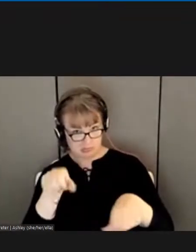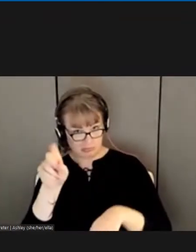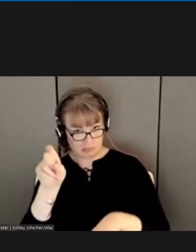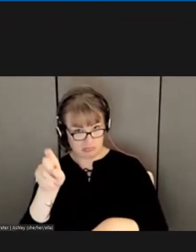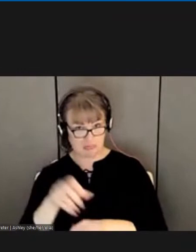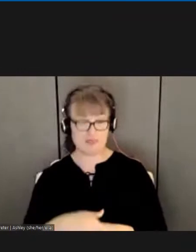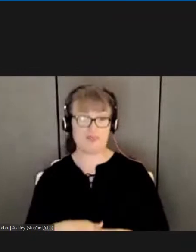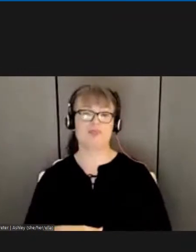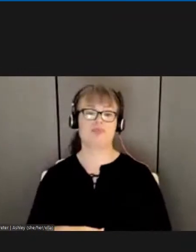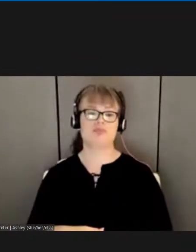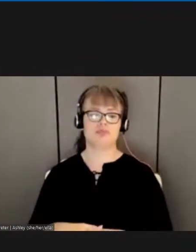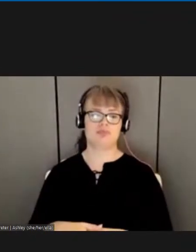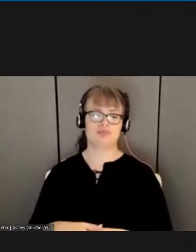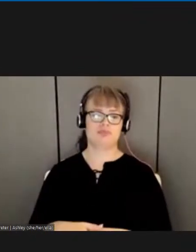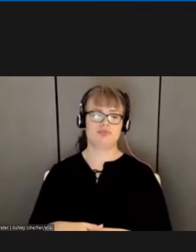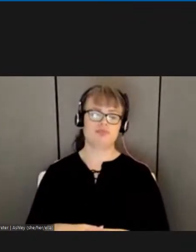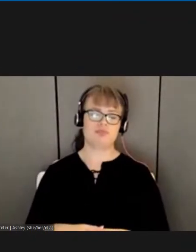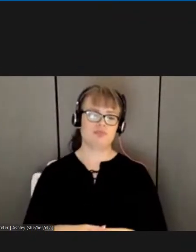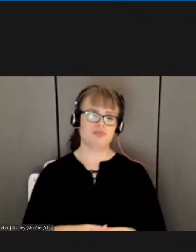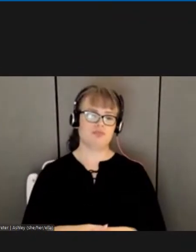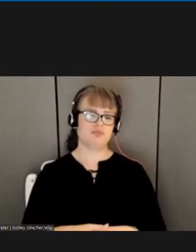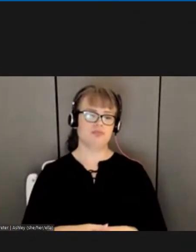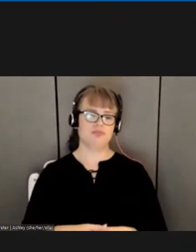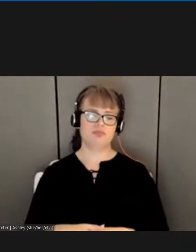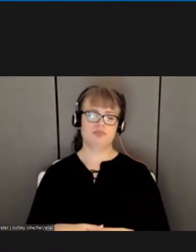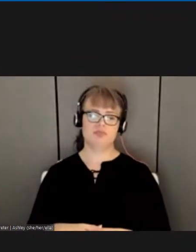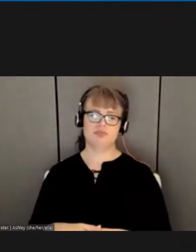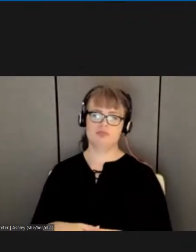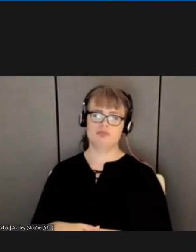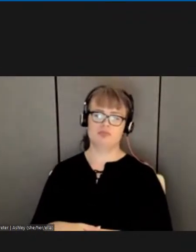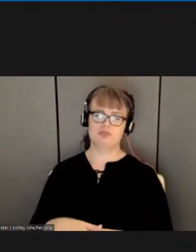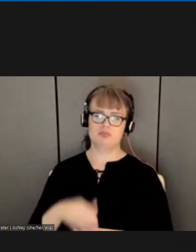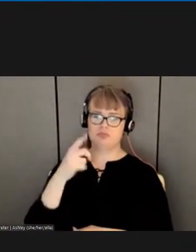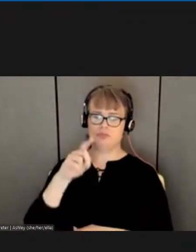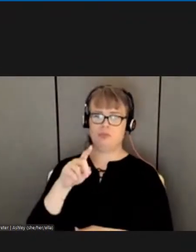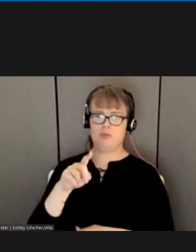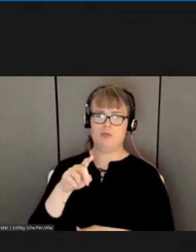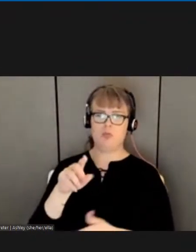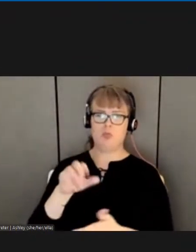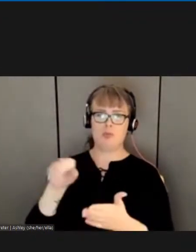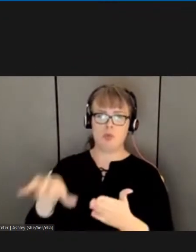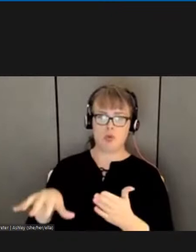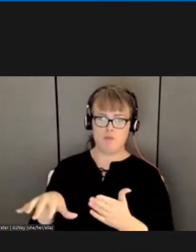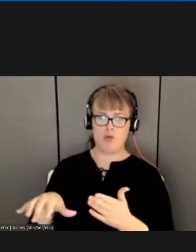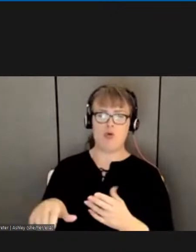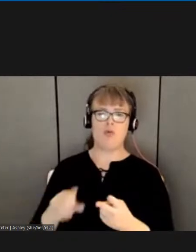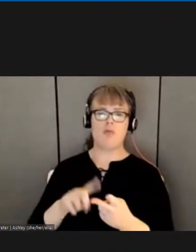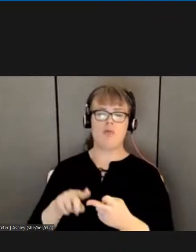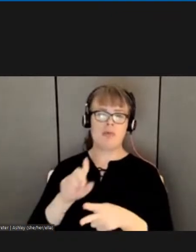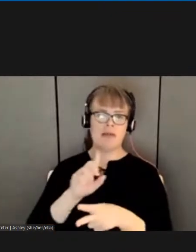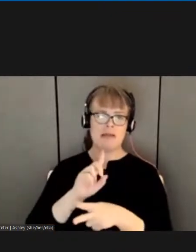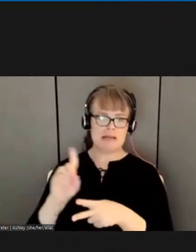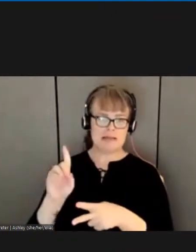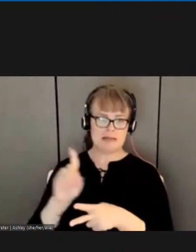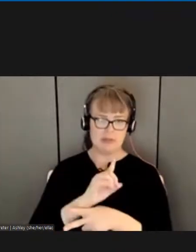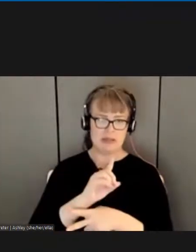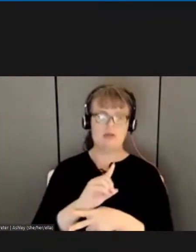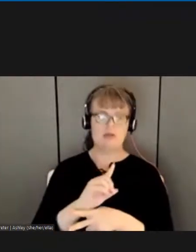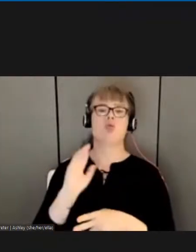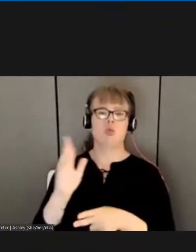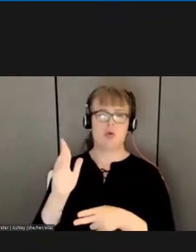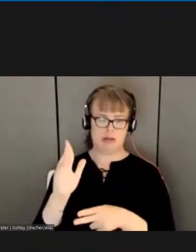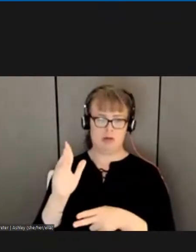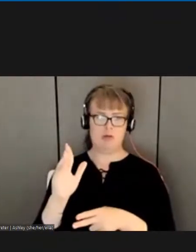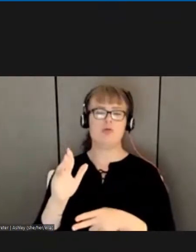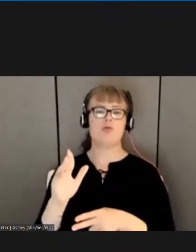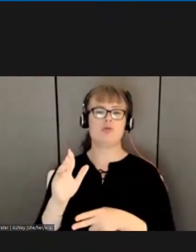So the question is, so for removals and discipline, it's automatic that you get interest. Unfortunately